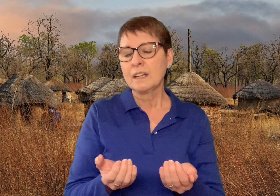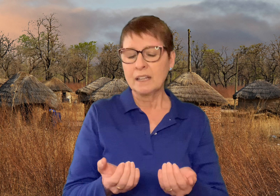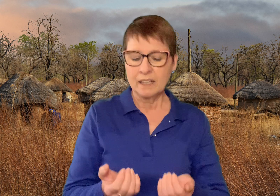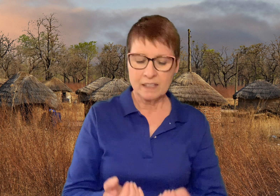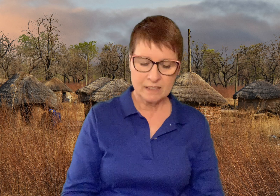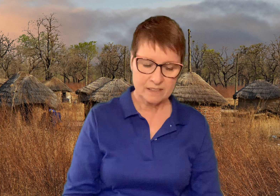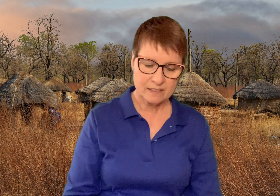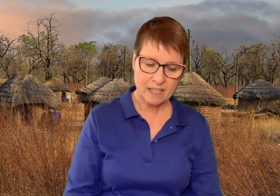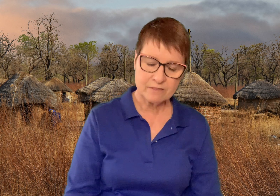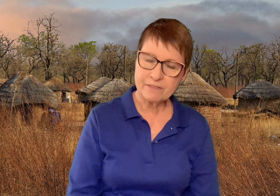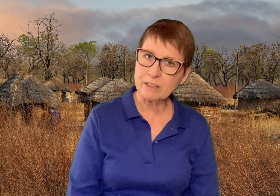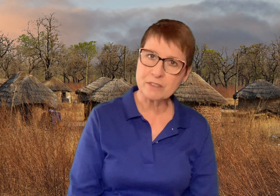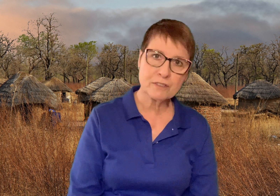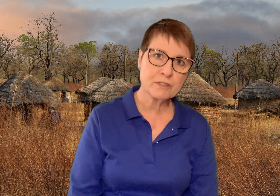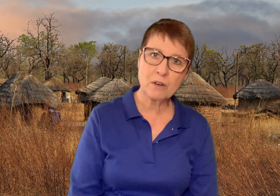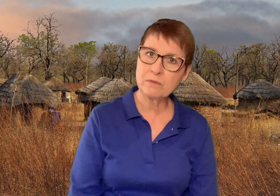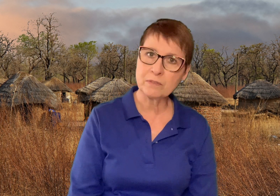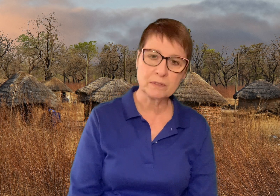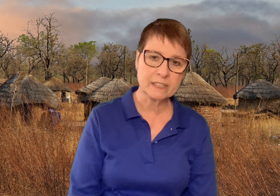And, felt so foolish.